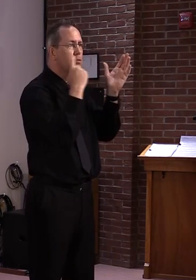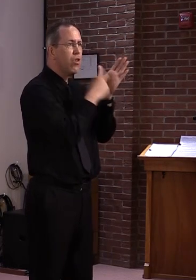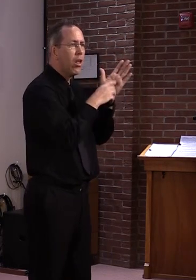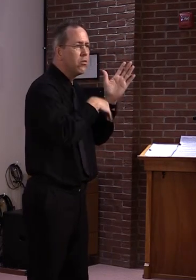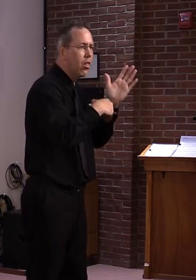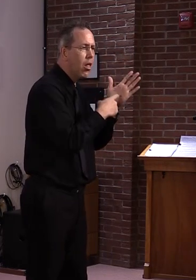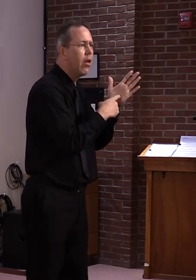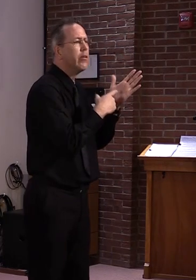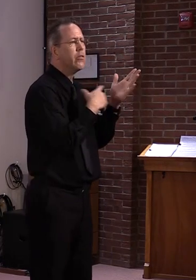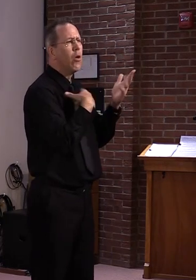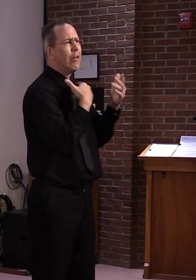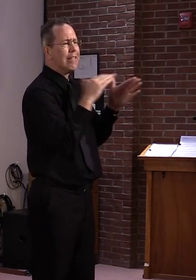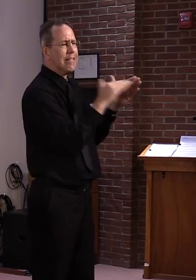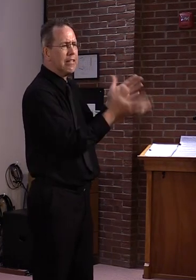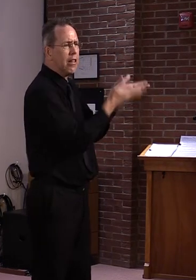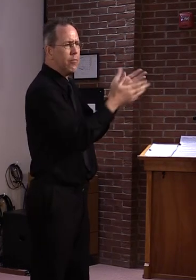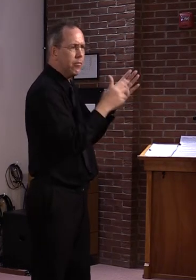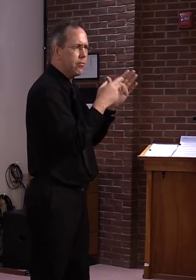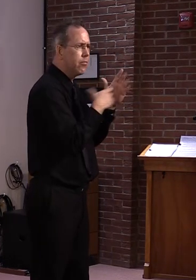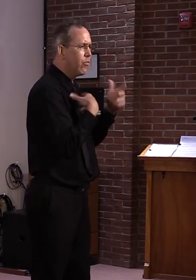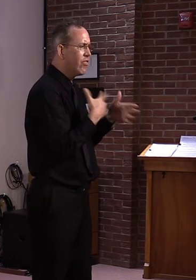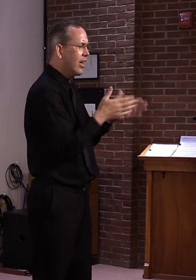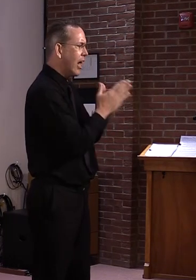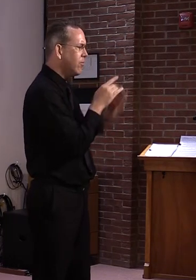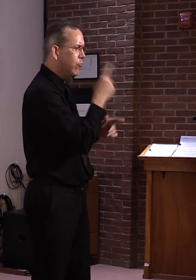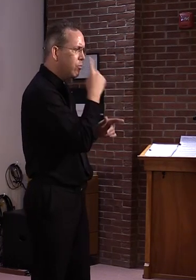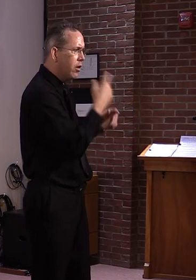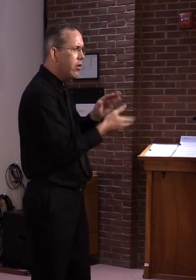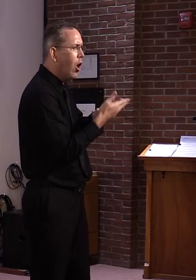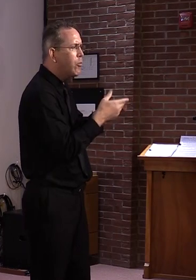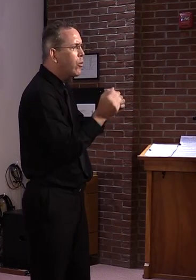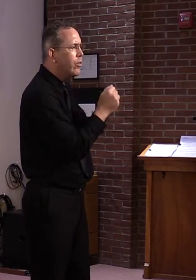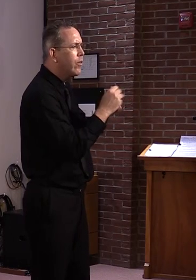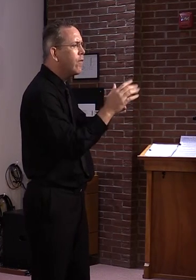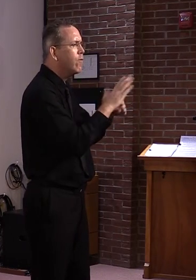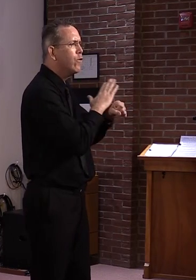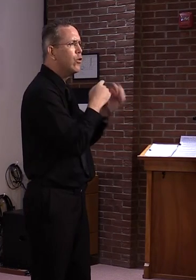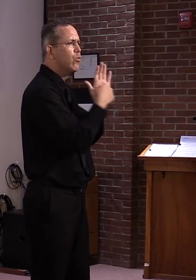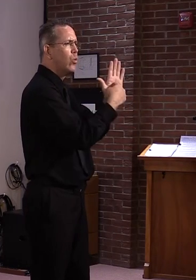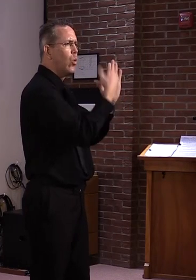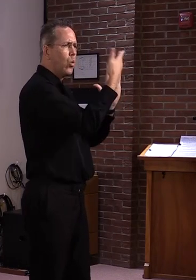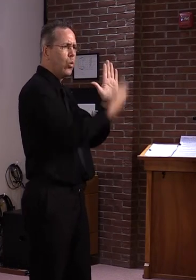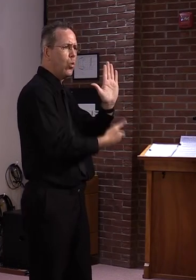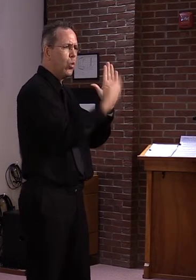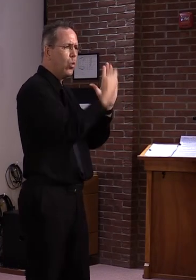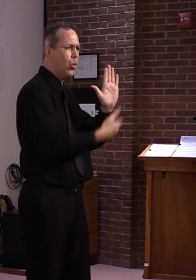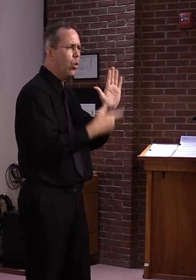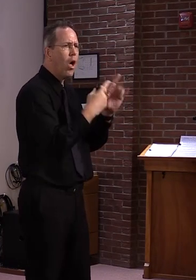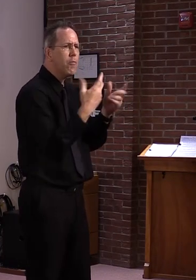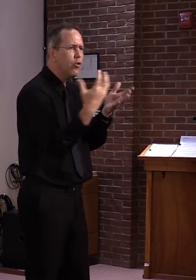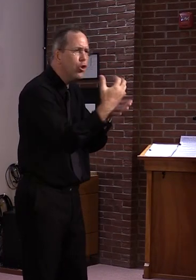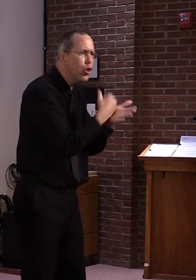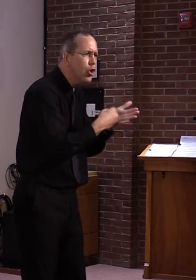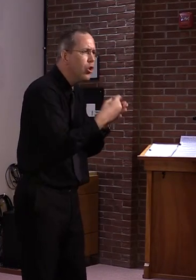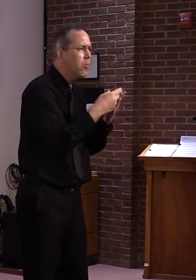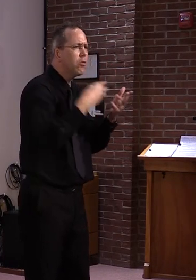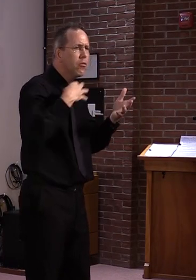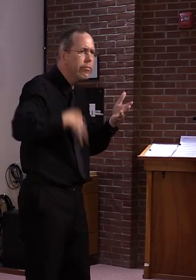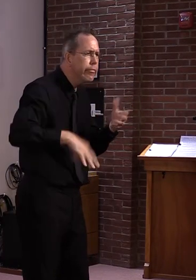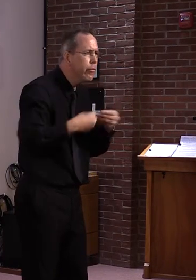I don't have any qualms with what the auditor said in that report. I thought it was